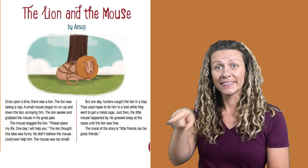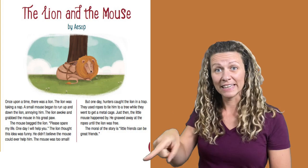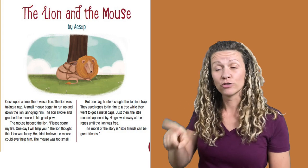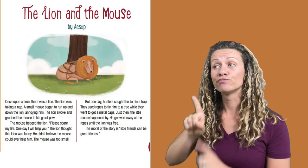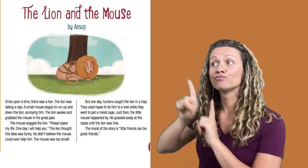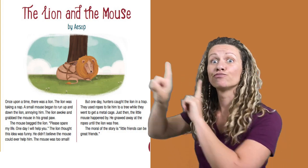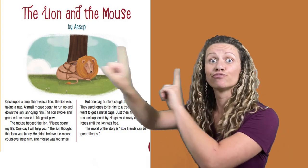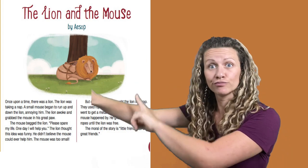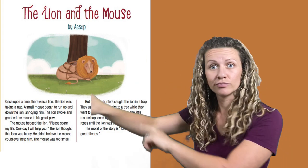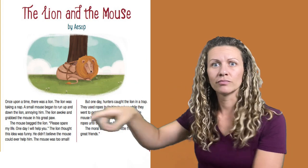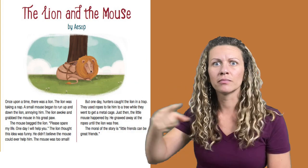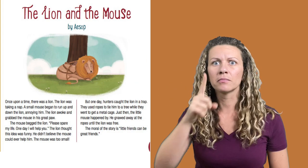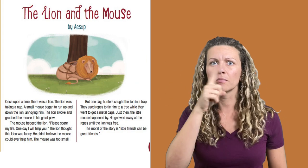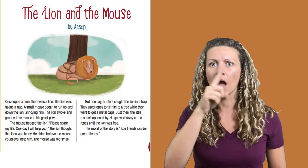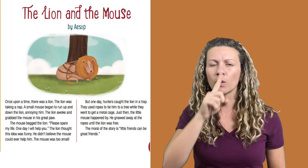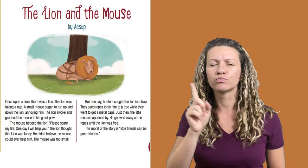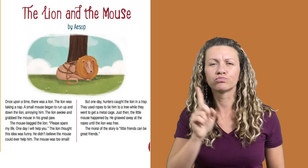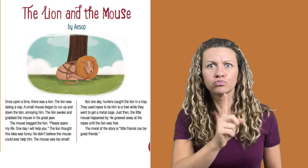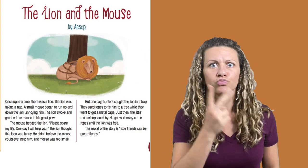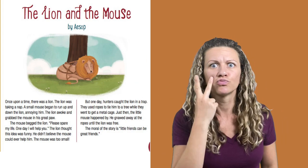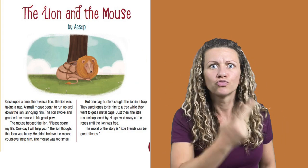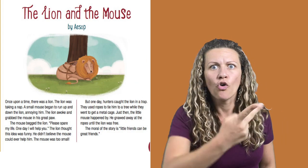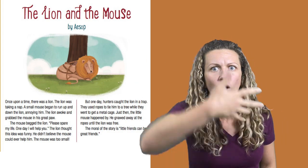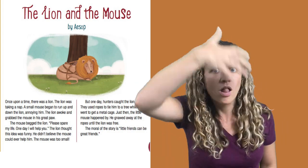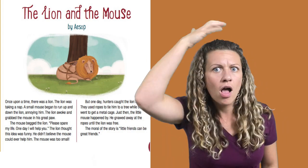Just then, the little mouse happened by.